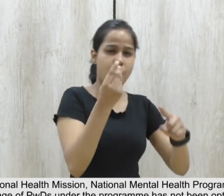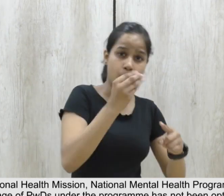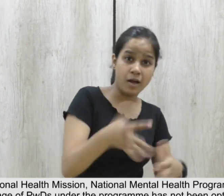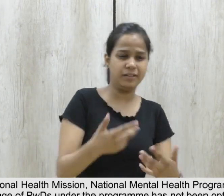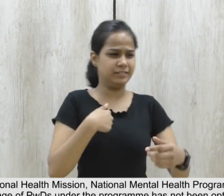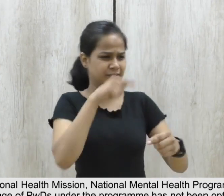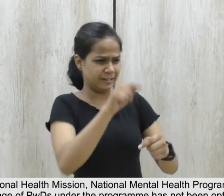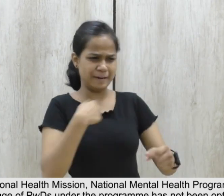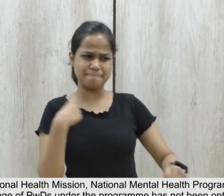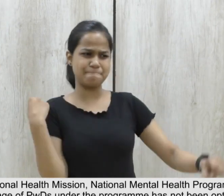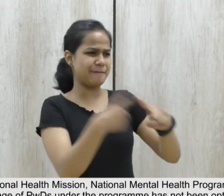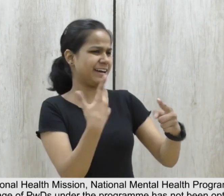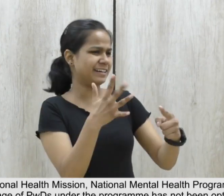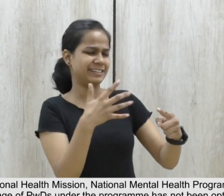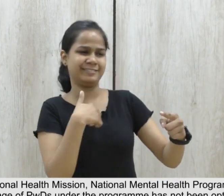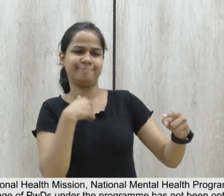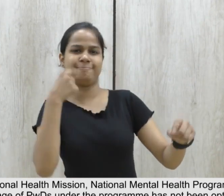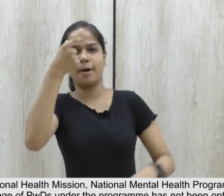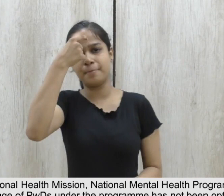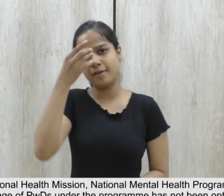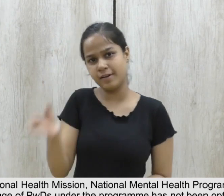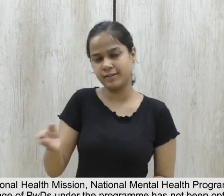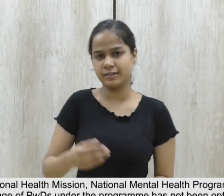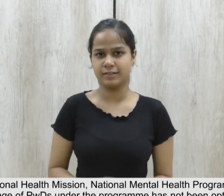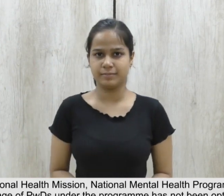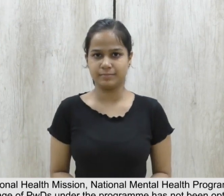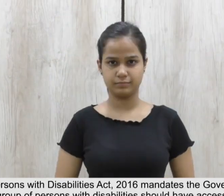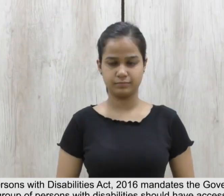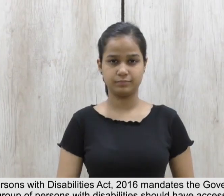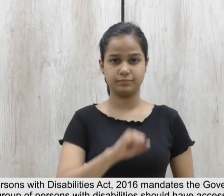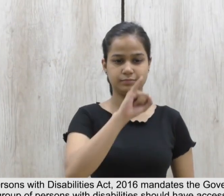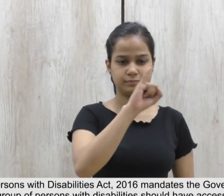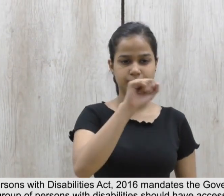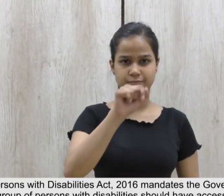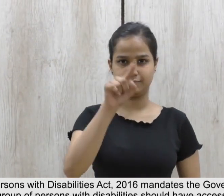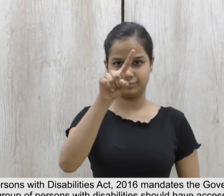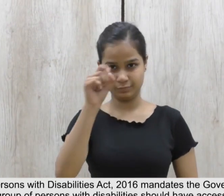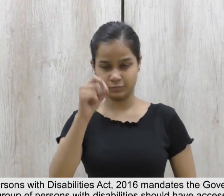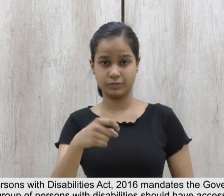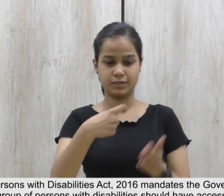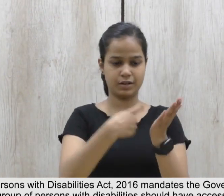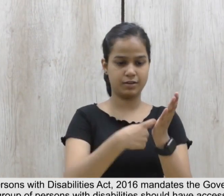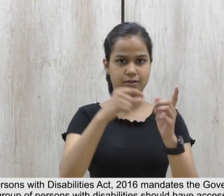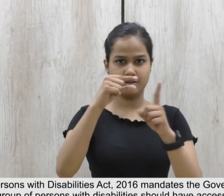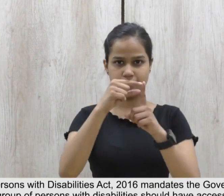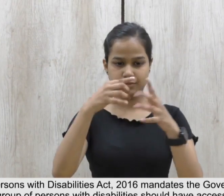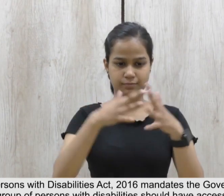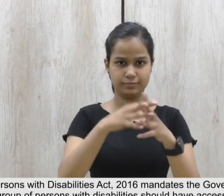the program has not been optimised. 6.10. The Rights of Persons with